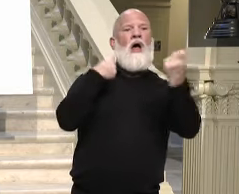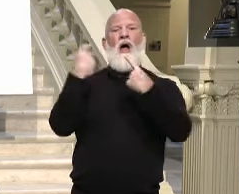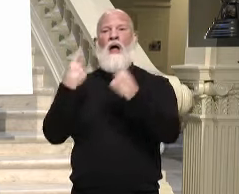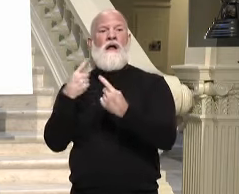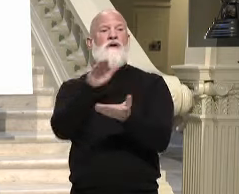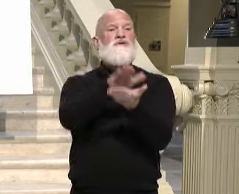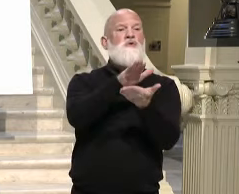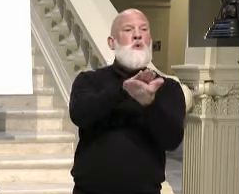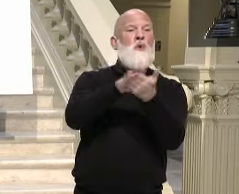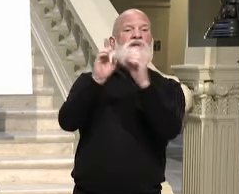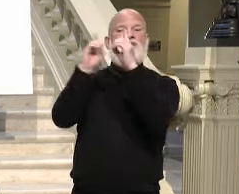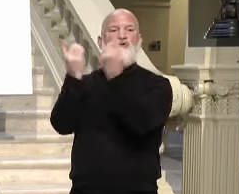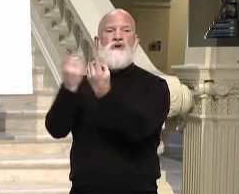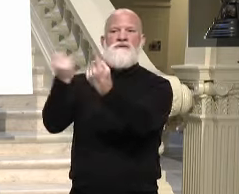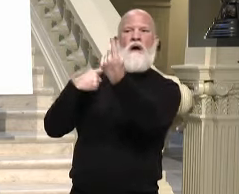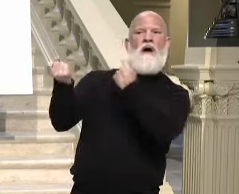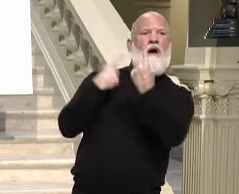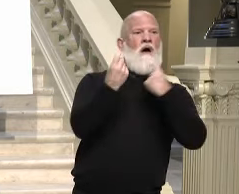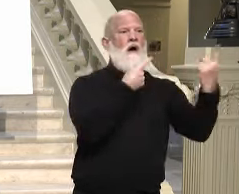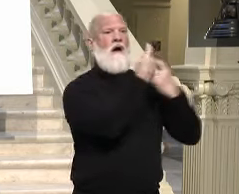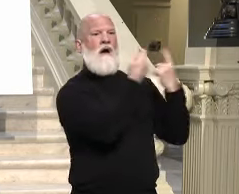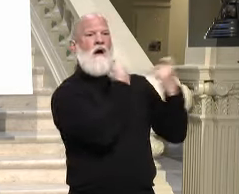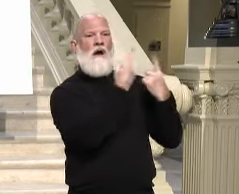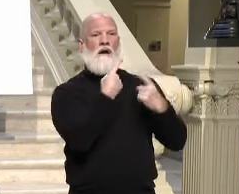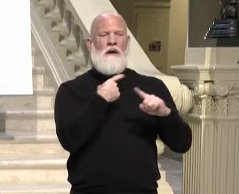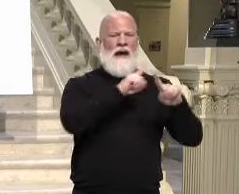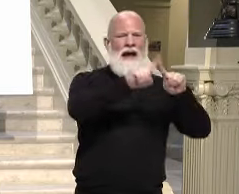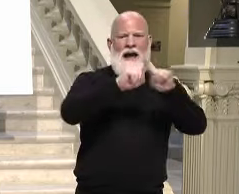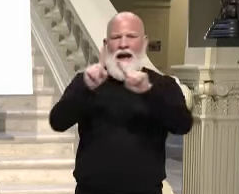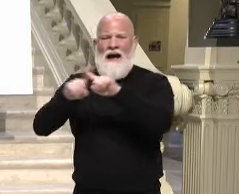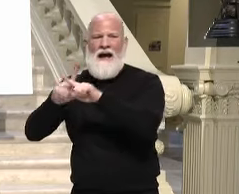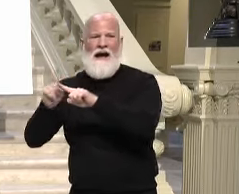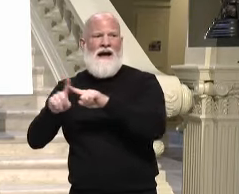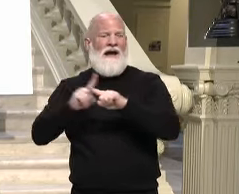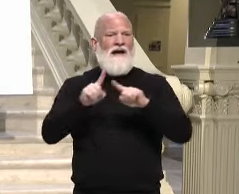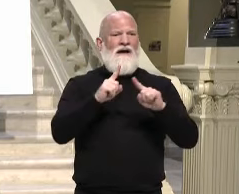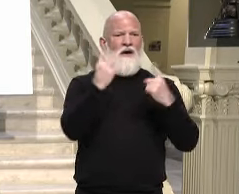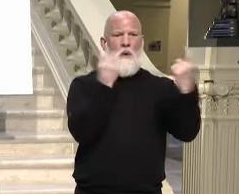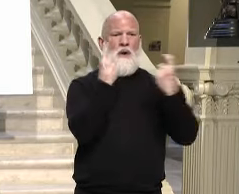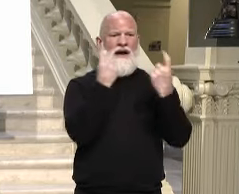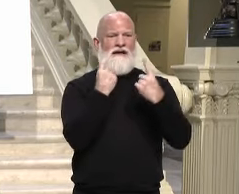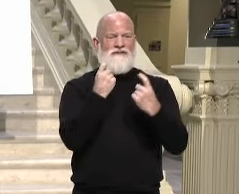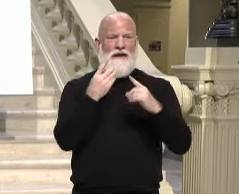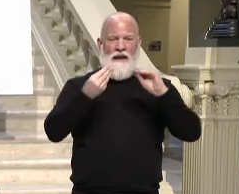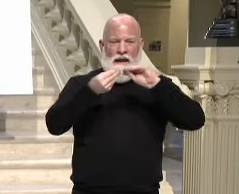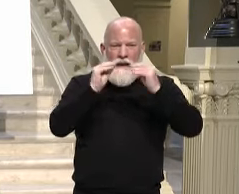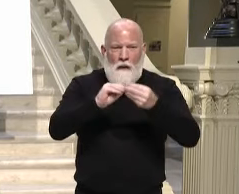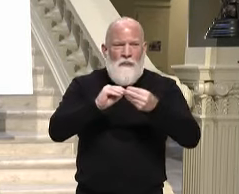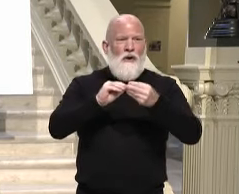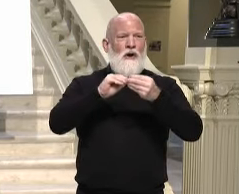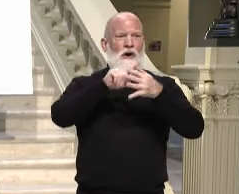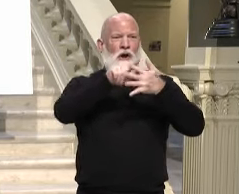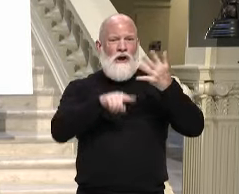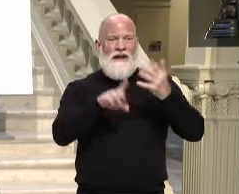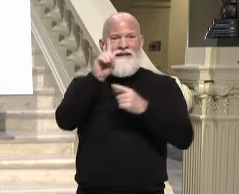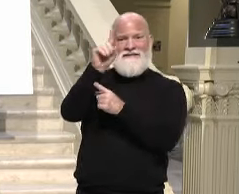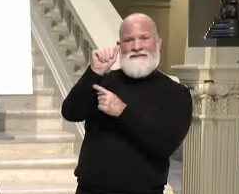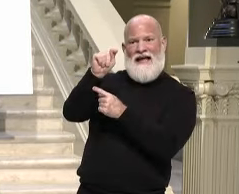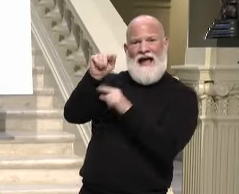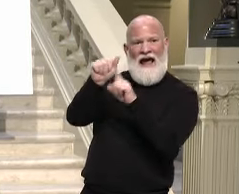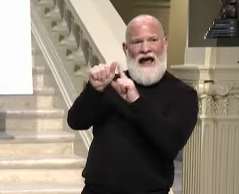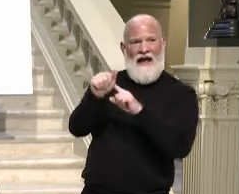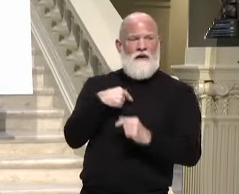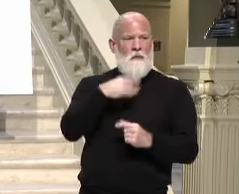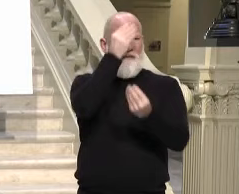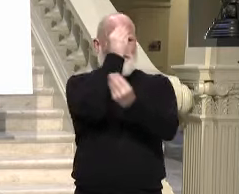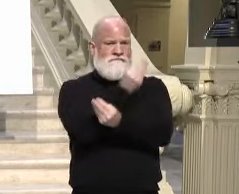websites in Georgia are standing in those rankings. With the data that I just laid out, I believe that we have done